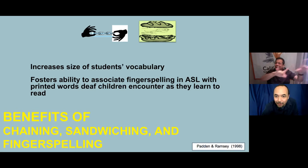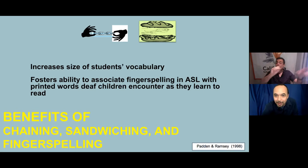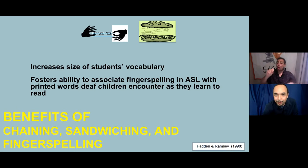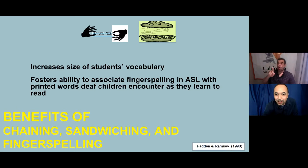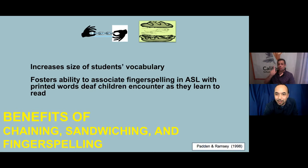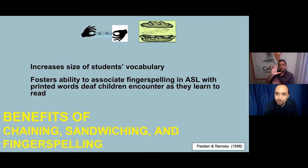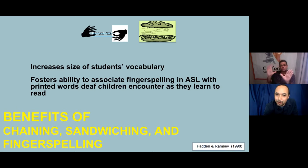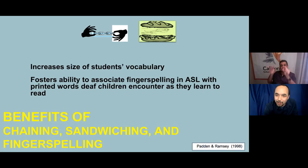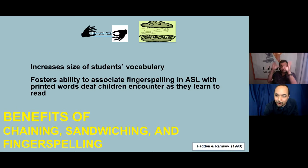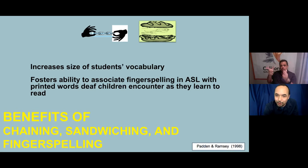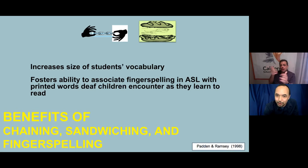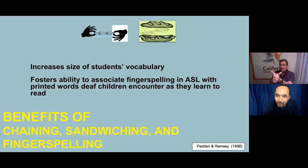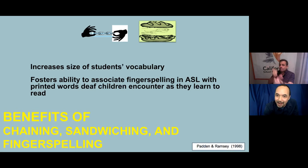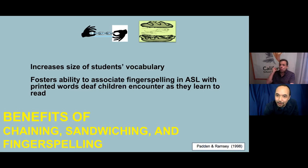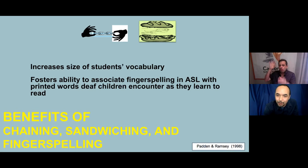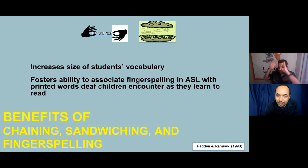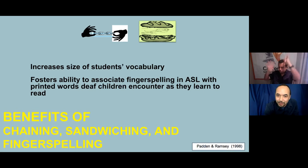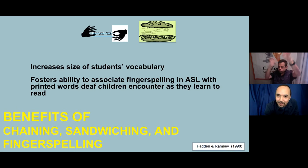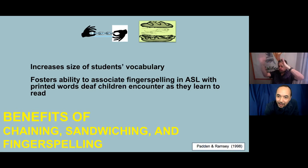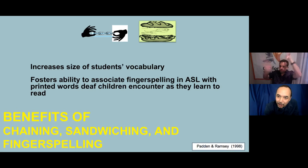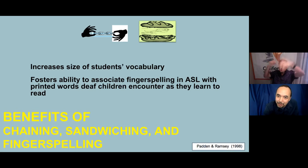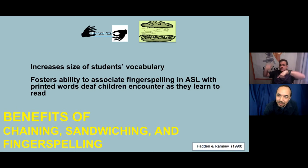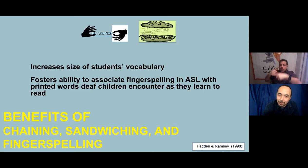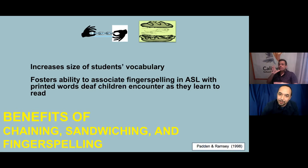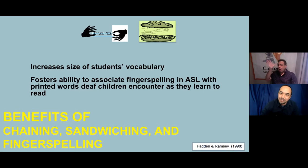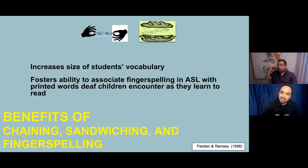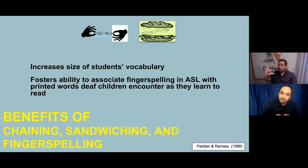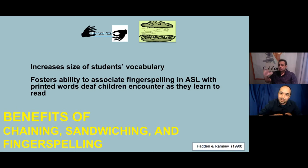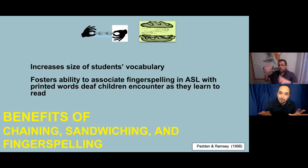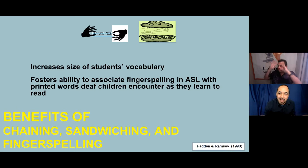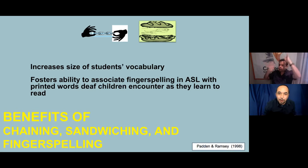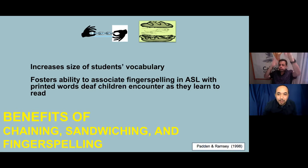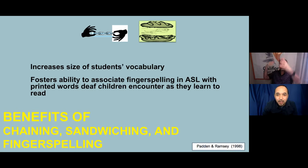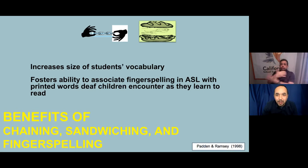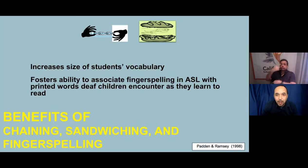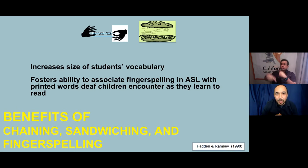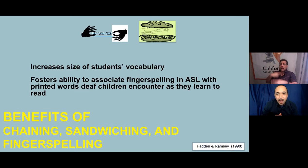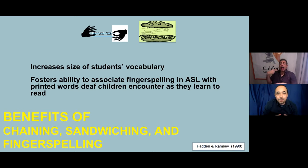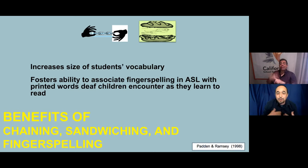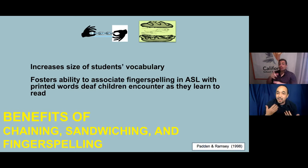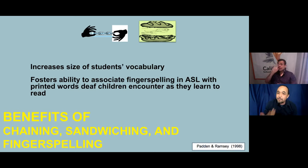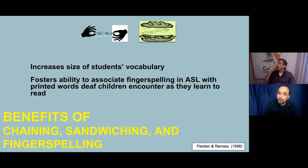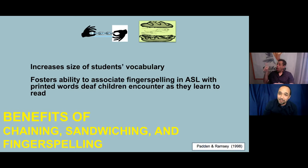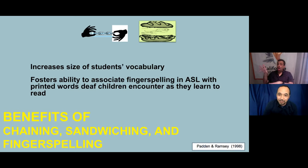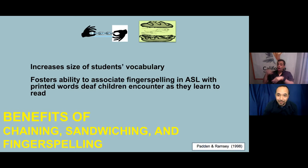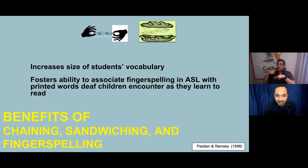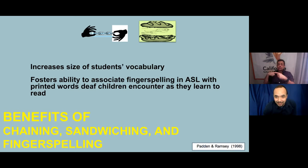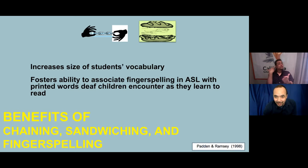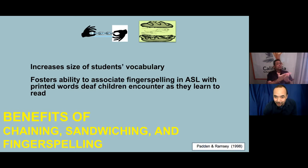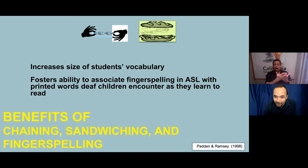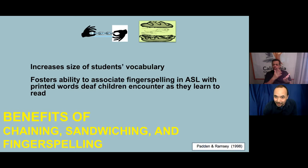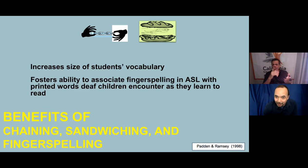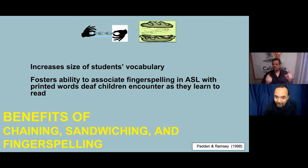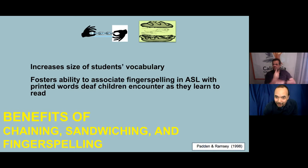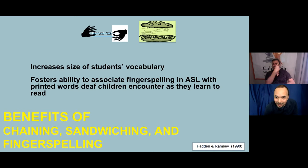use it, or maybe you'll get a community of users. But how language develops, you know, these things have to come out. And you just have parents inventing